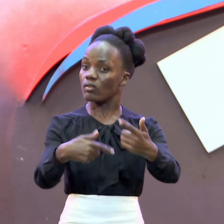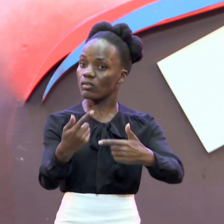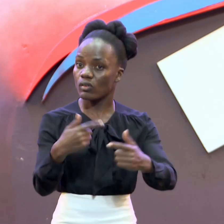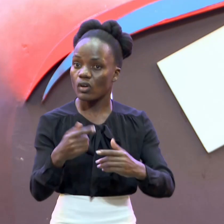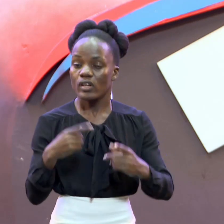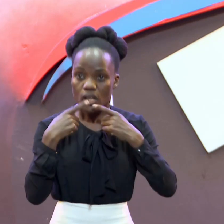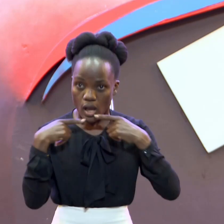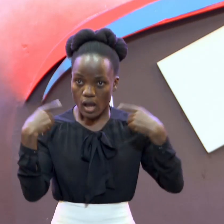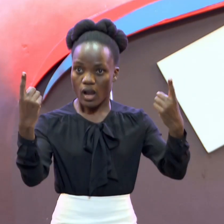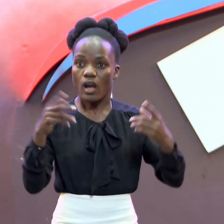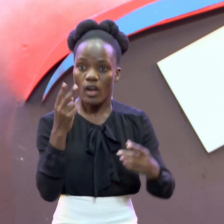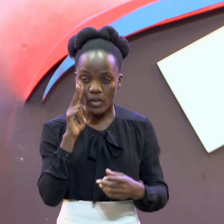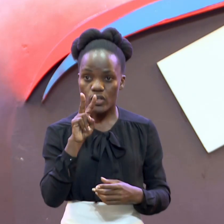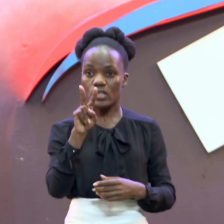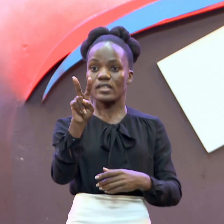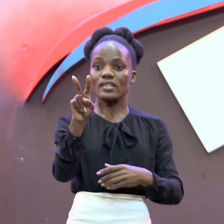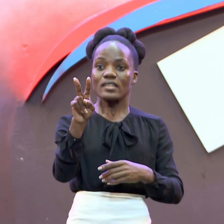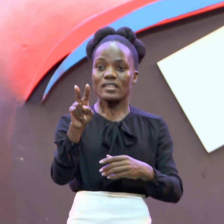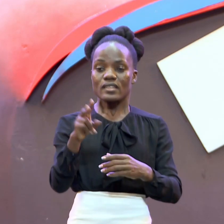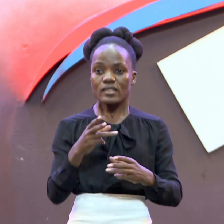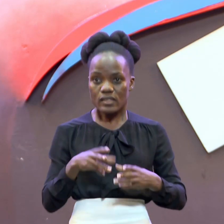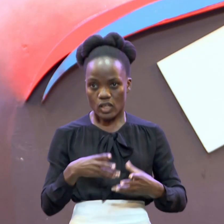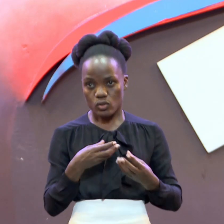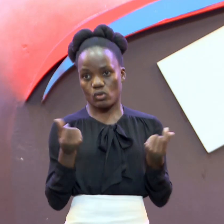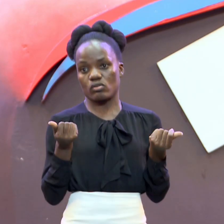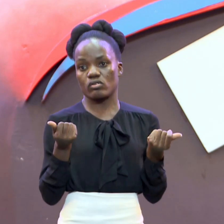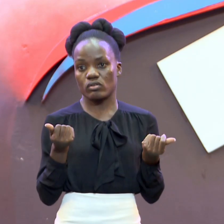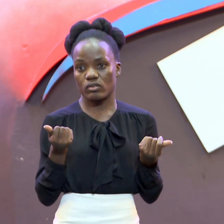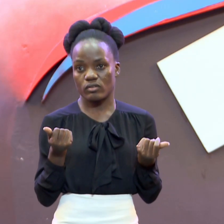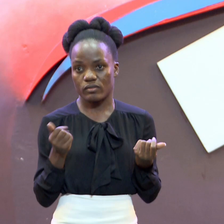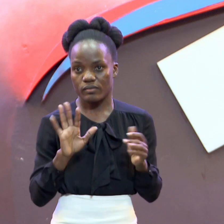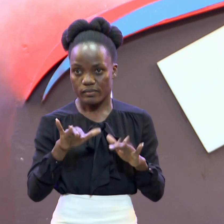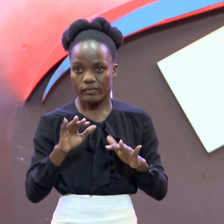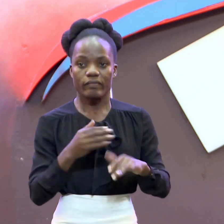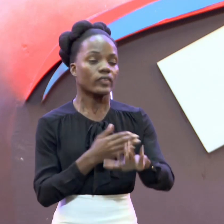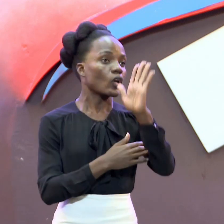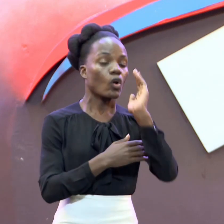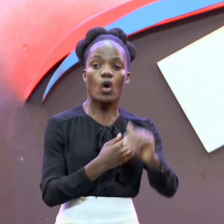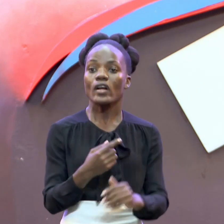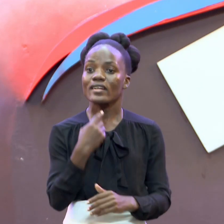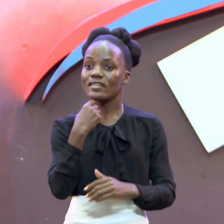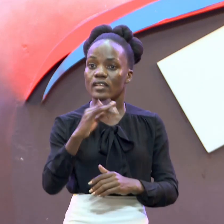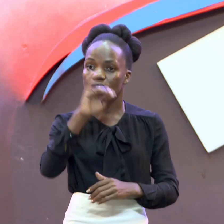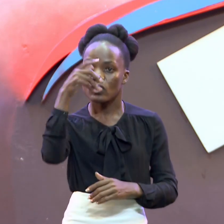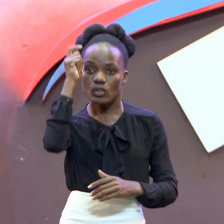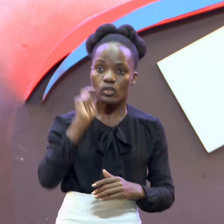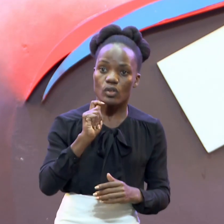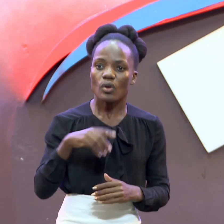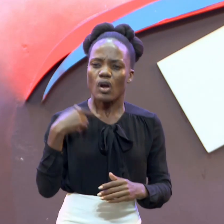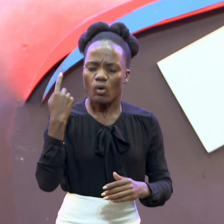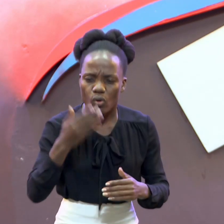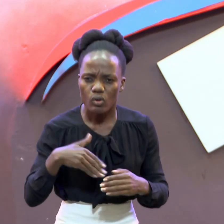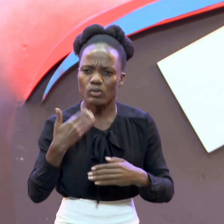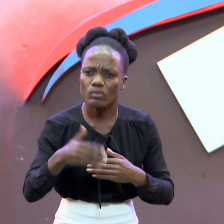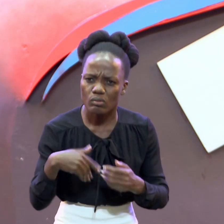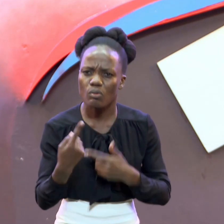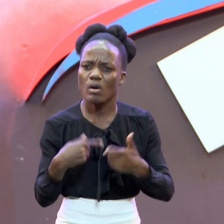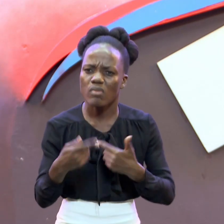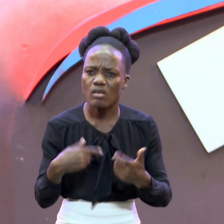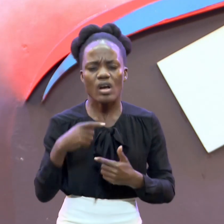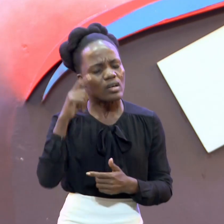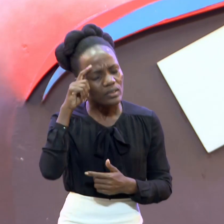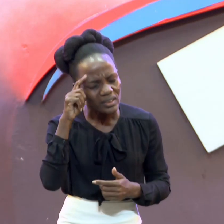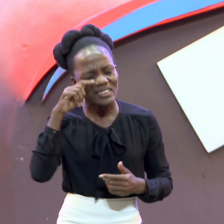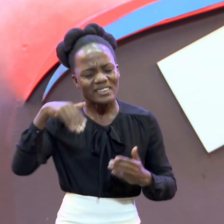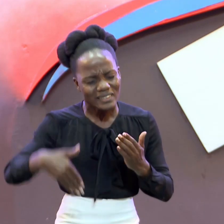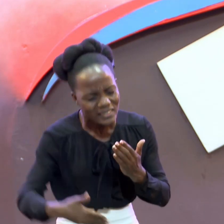To See The Way Out That's Why God Tells Joshua But Meditate Meditate On It Day